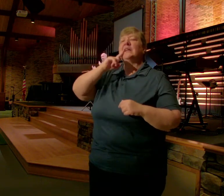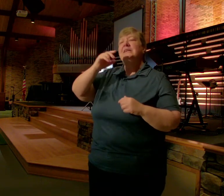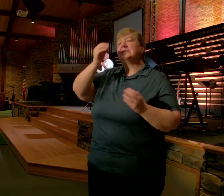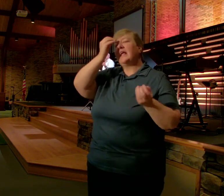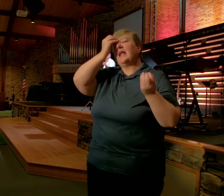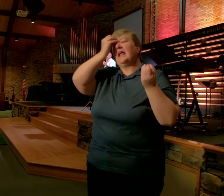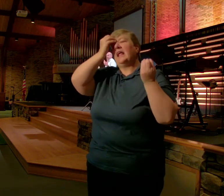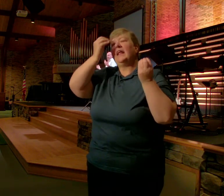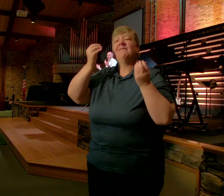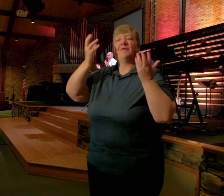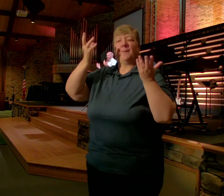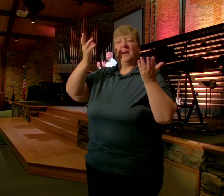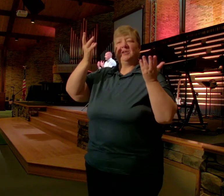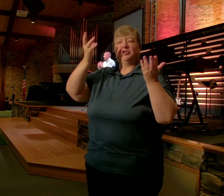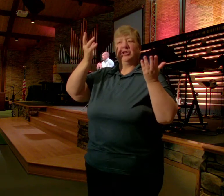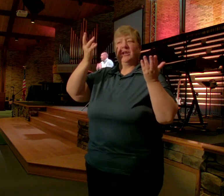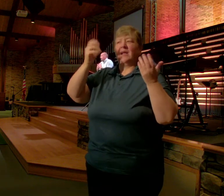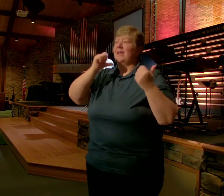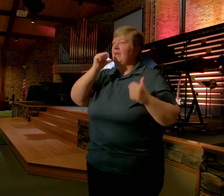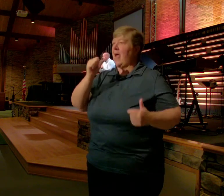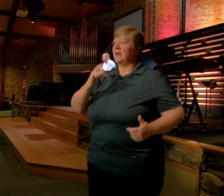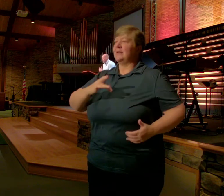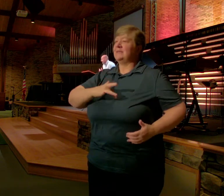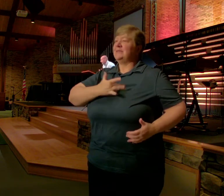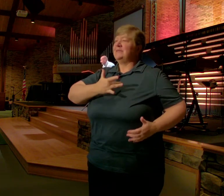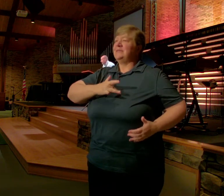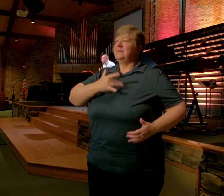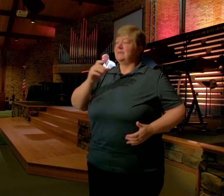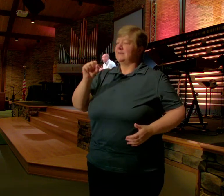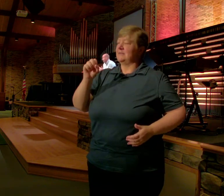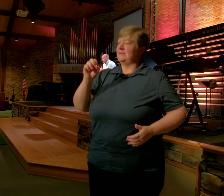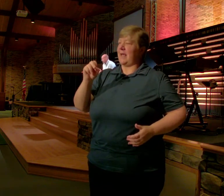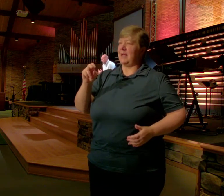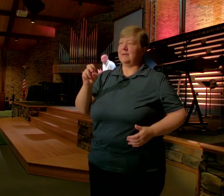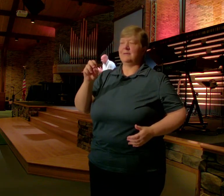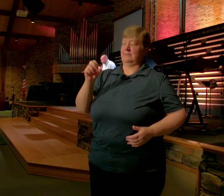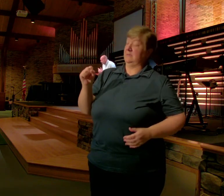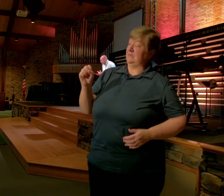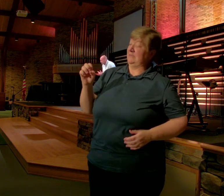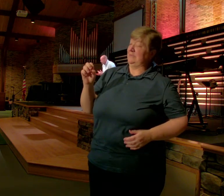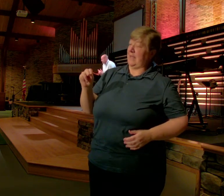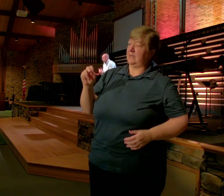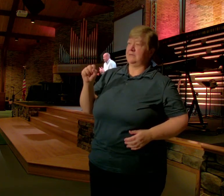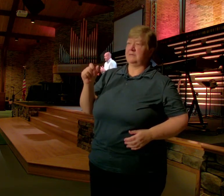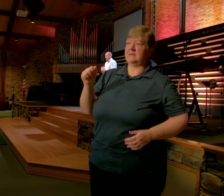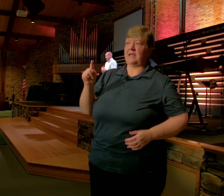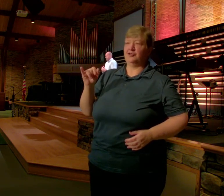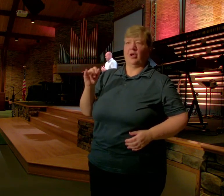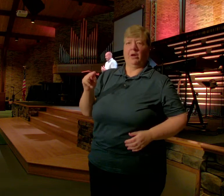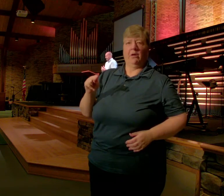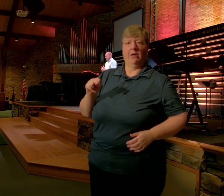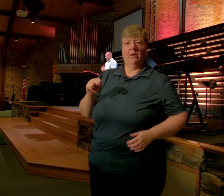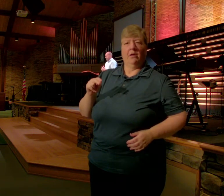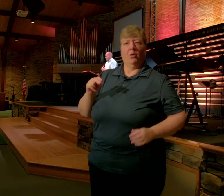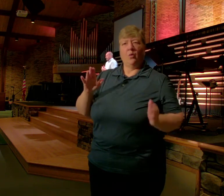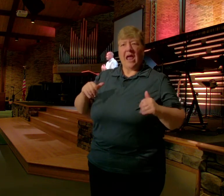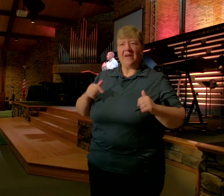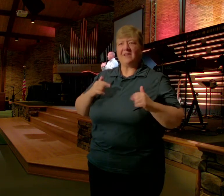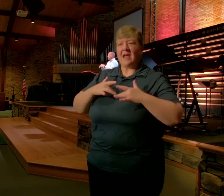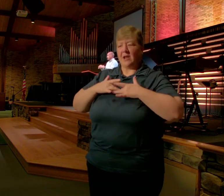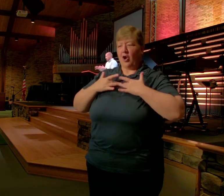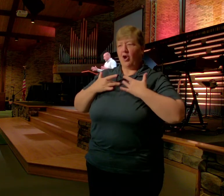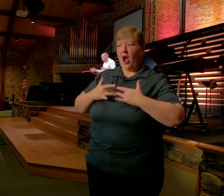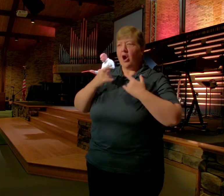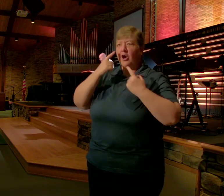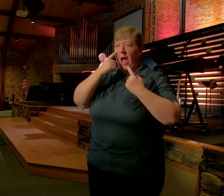We haven't had The eyes of our heart Open up To know this As Christians